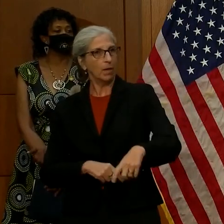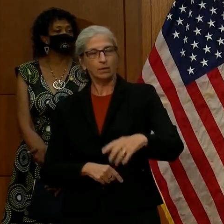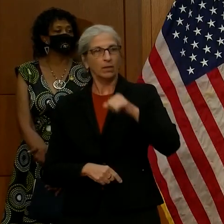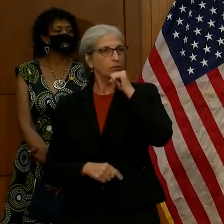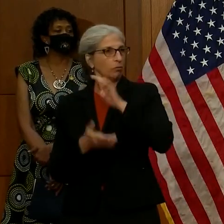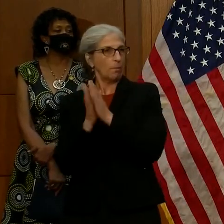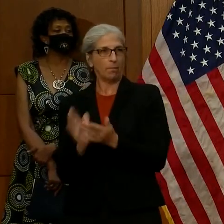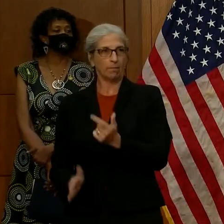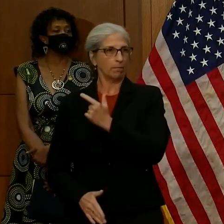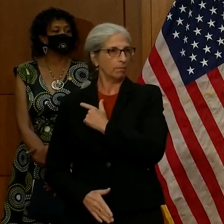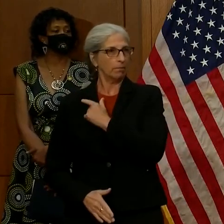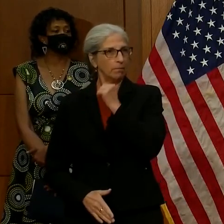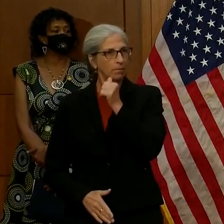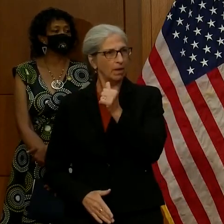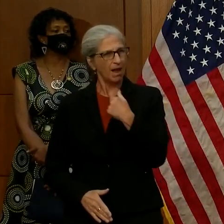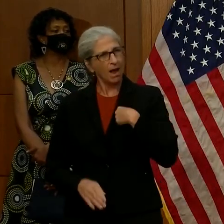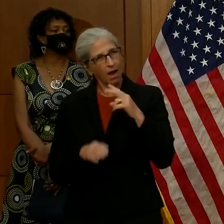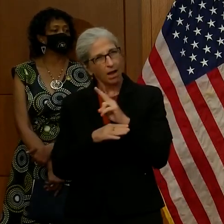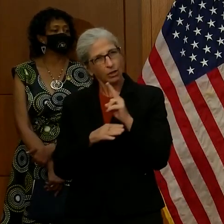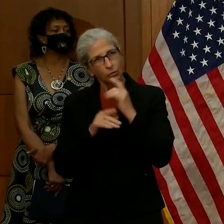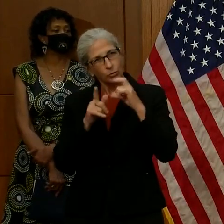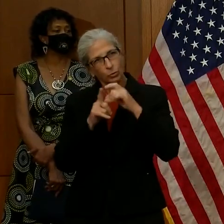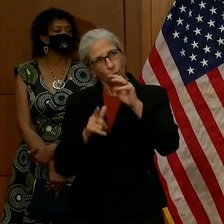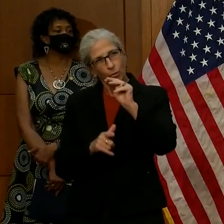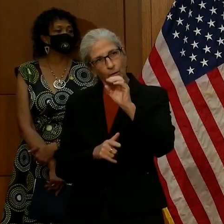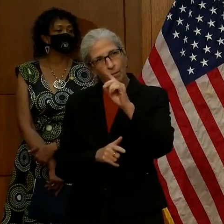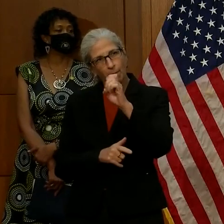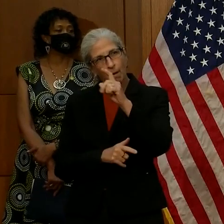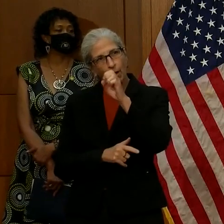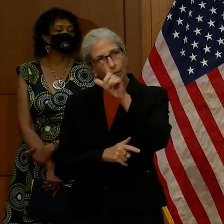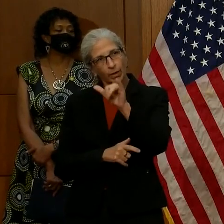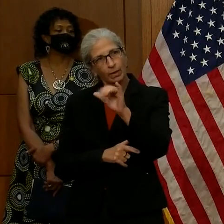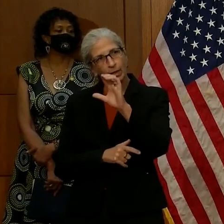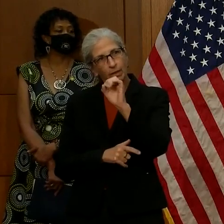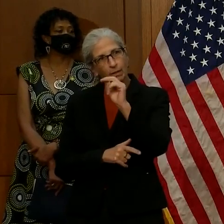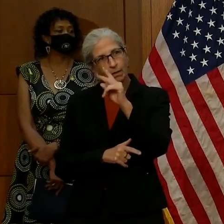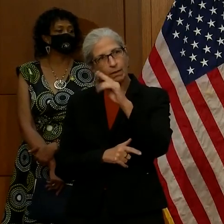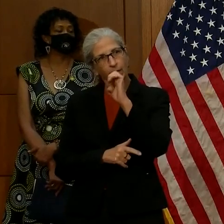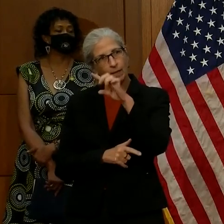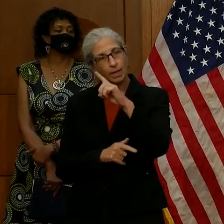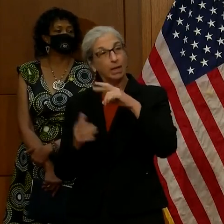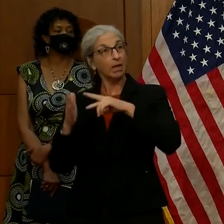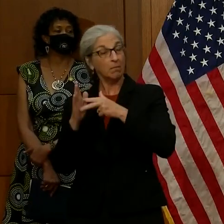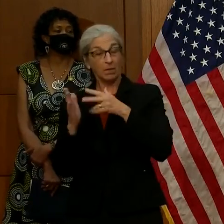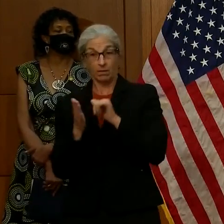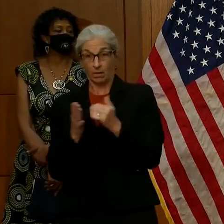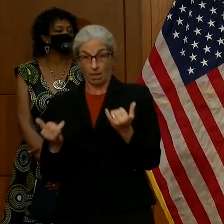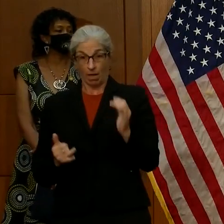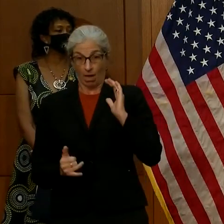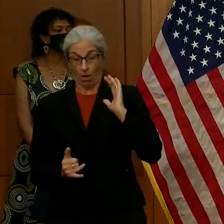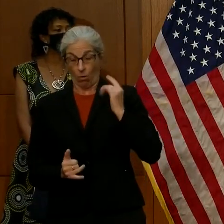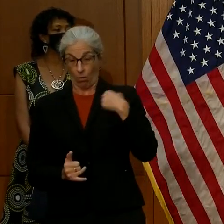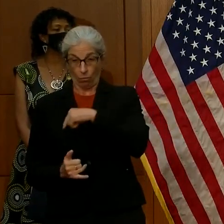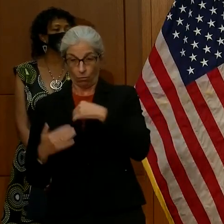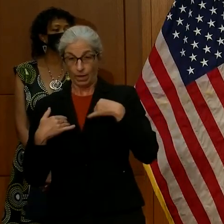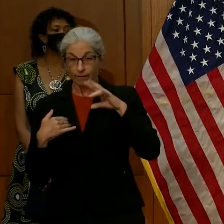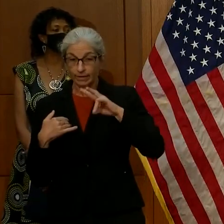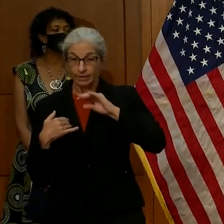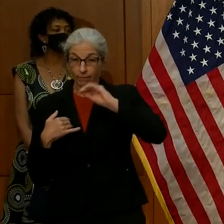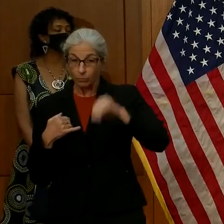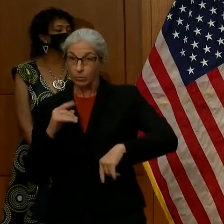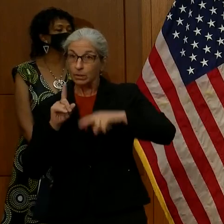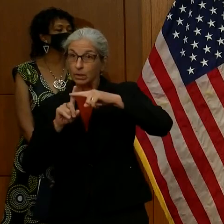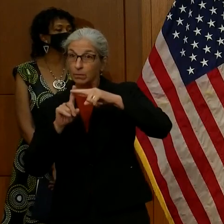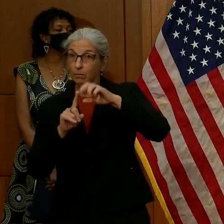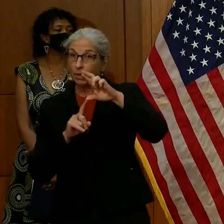positivity rate is around 7%. It was higher than 20%. So we're at a more acceptable range, but